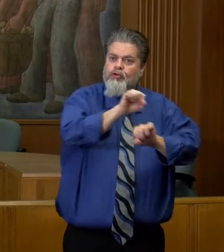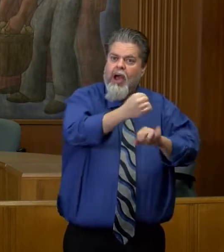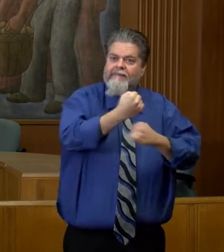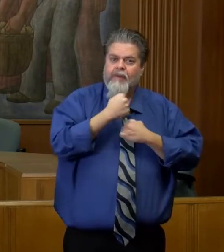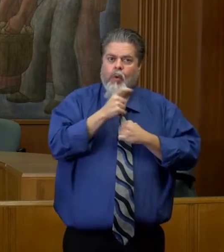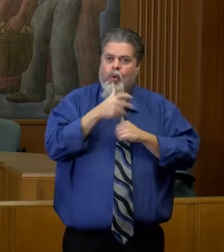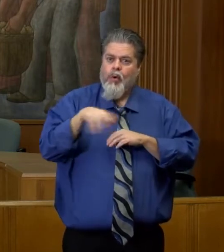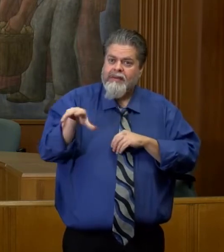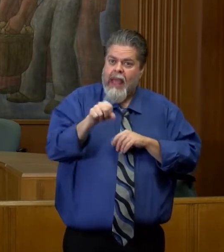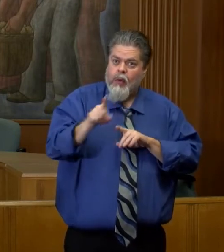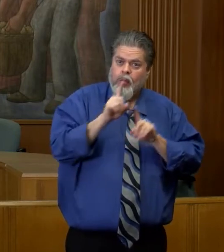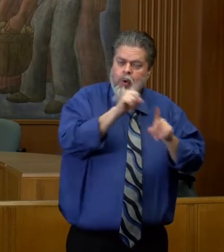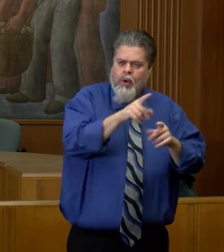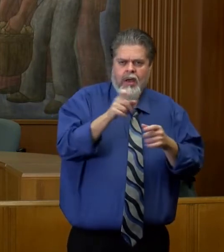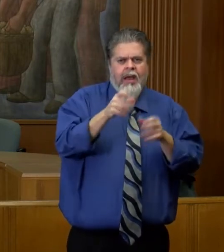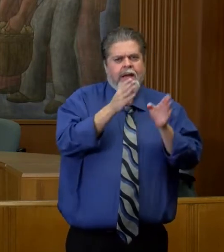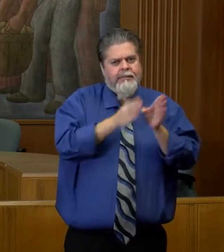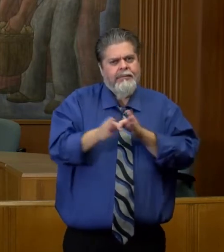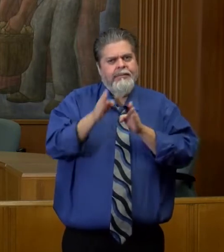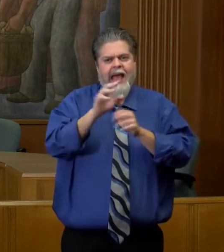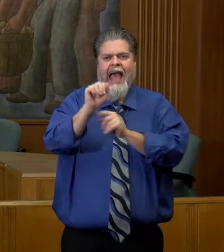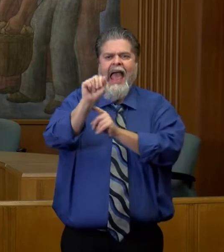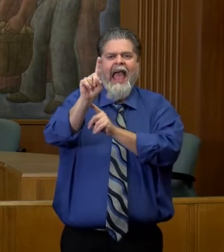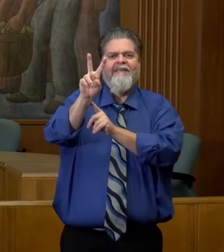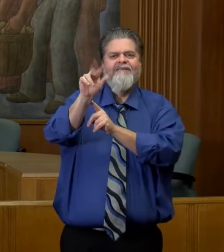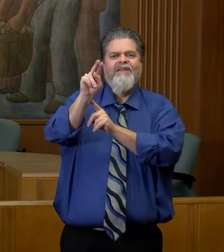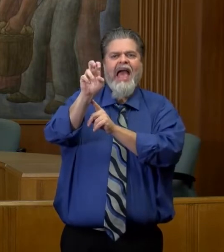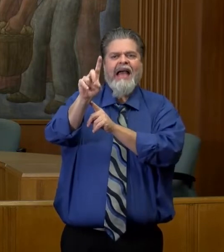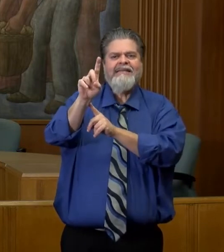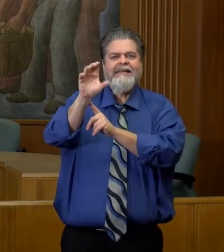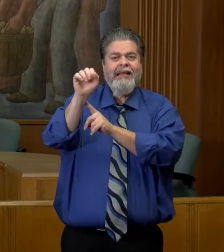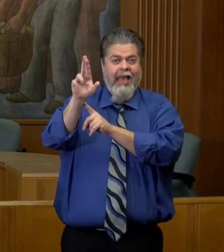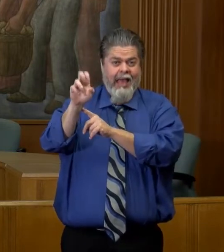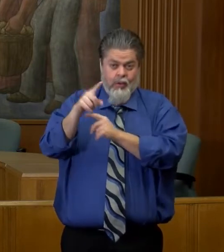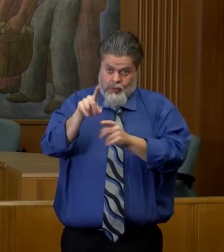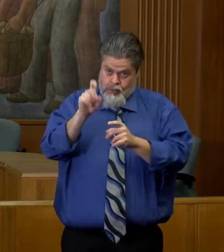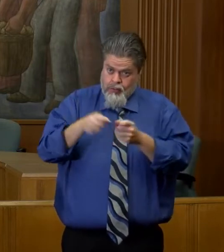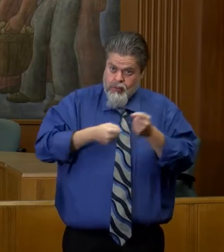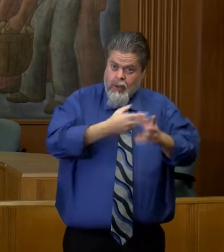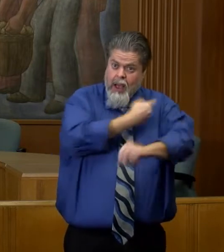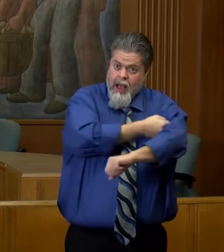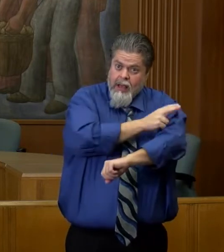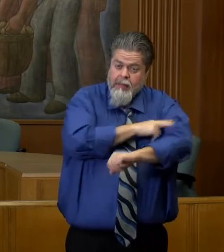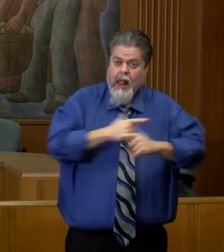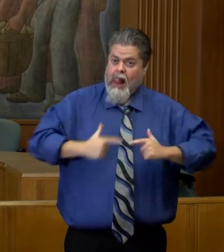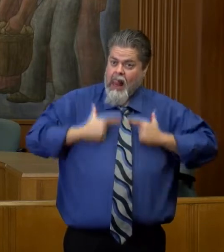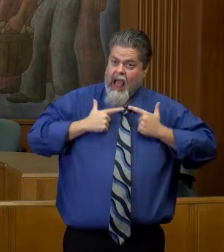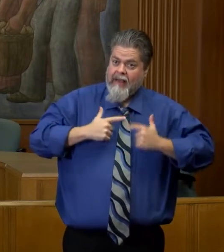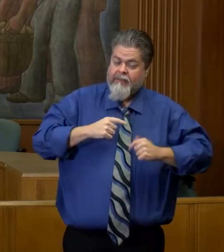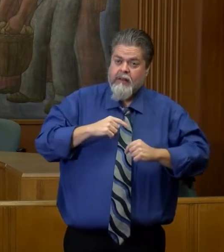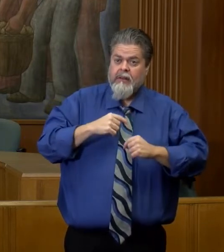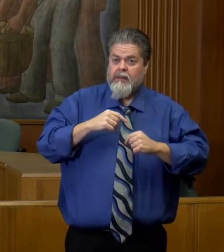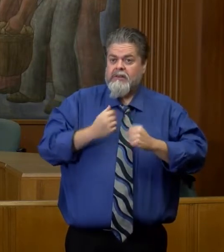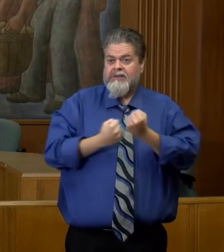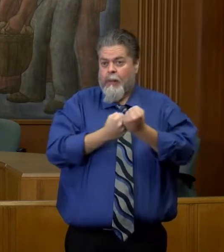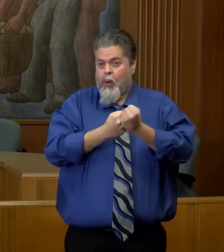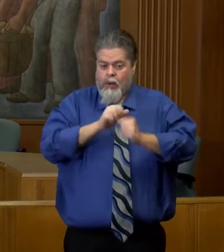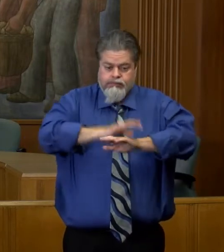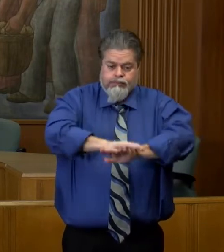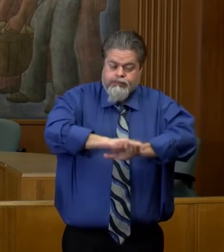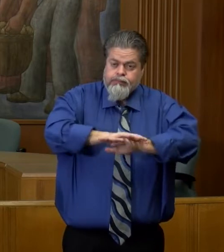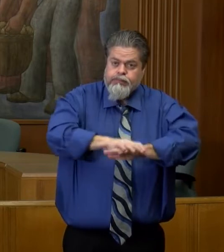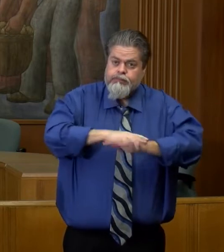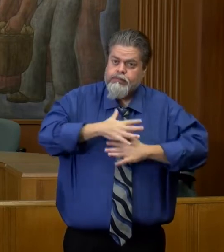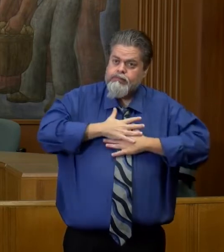talk to them about your advanced care plan. Does it include hospitalization? Does it include life support or aggressive care like that?